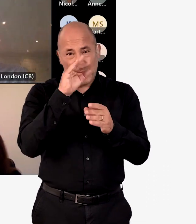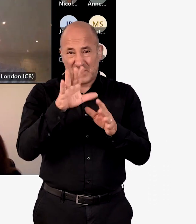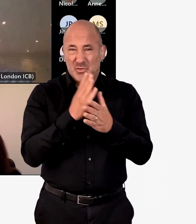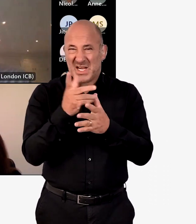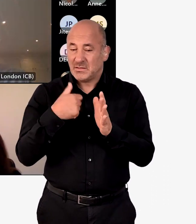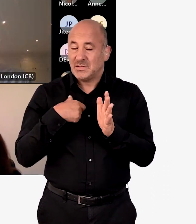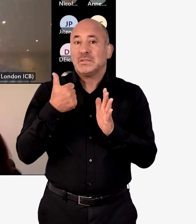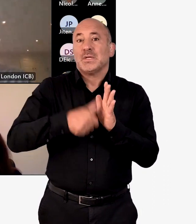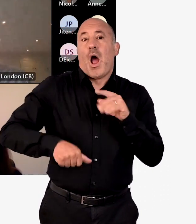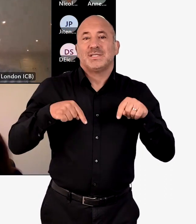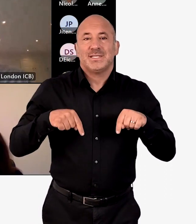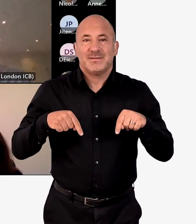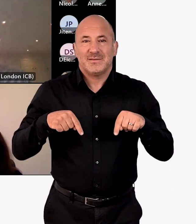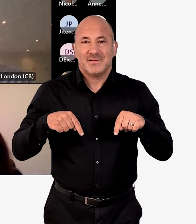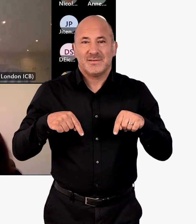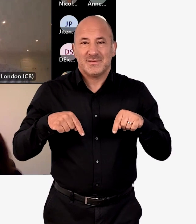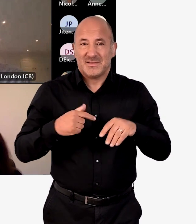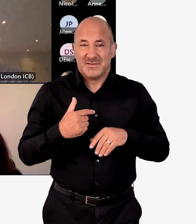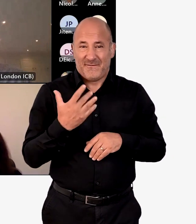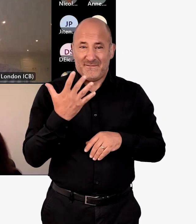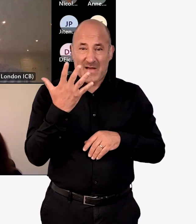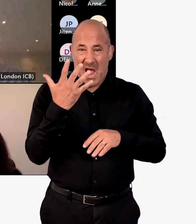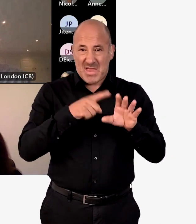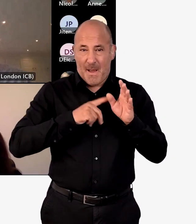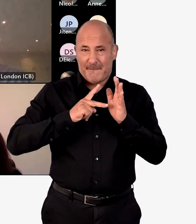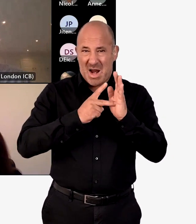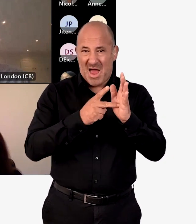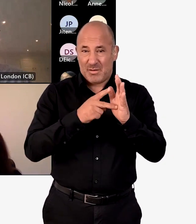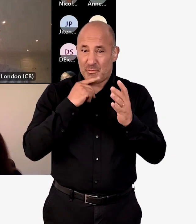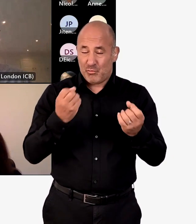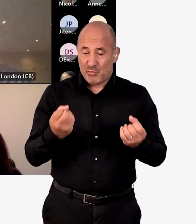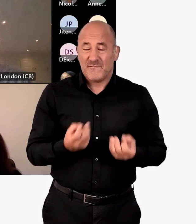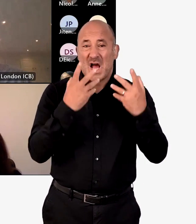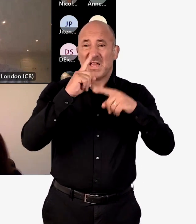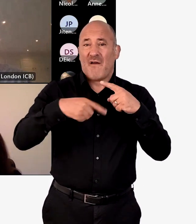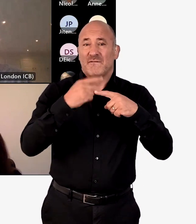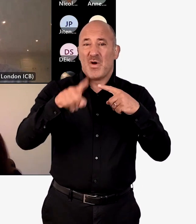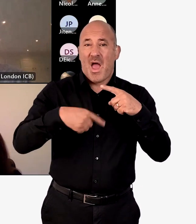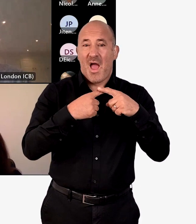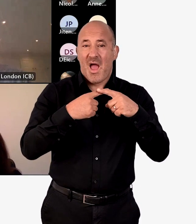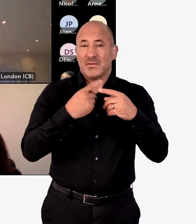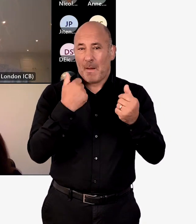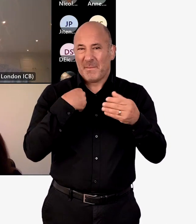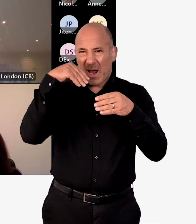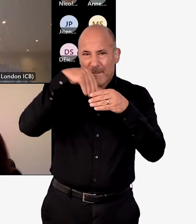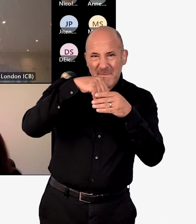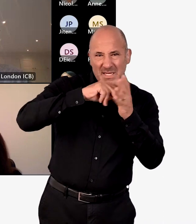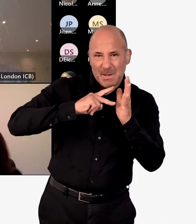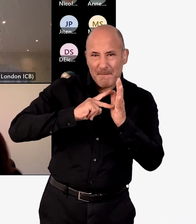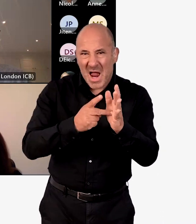But I would also say this is a starting point, really, isn't it? It's a five-year plan, which we're going to refresh annually and of which we're going to have a kind of implementation